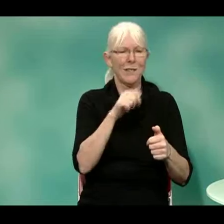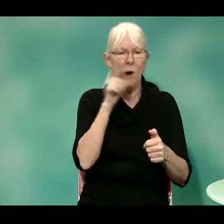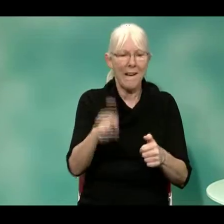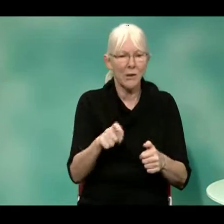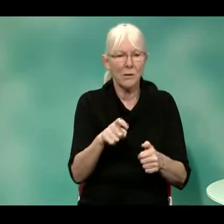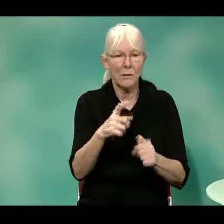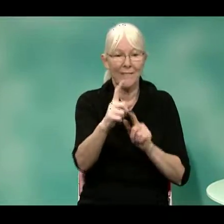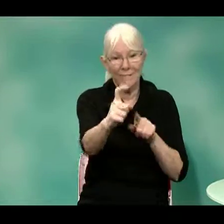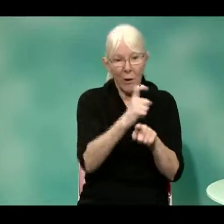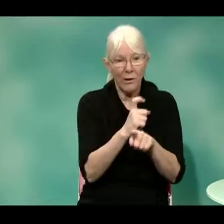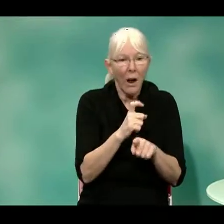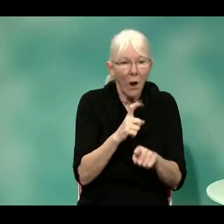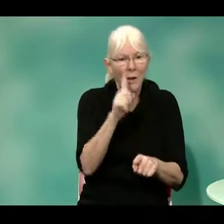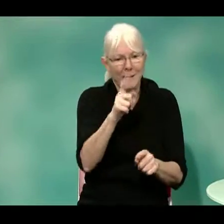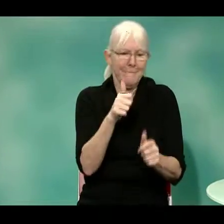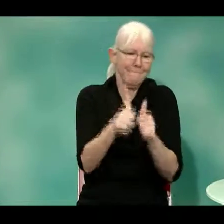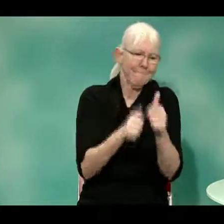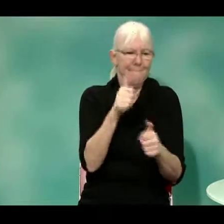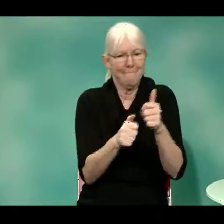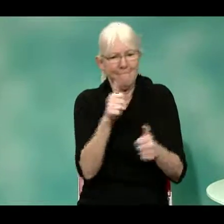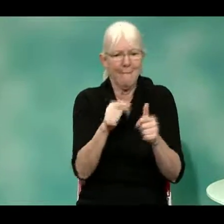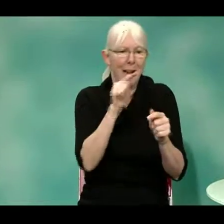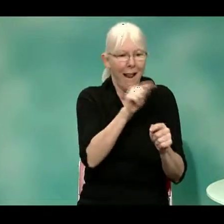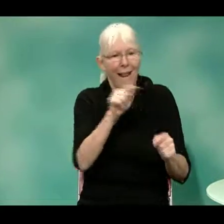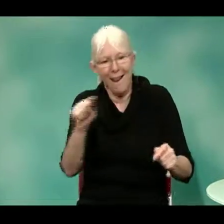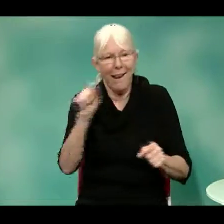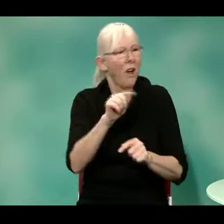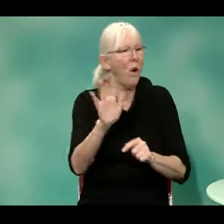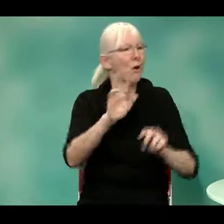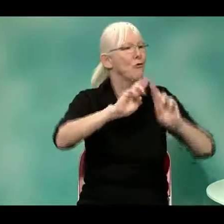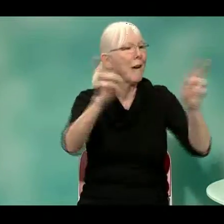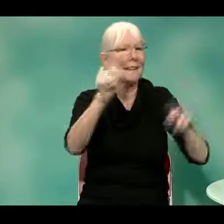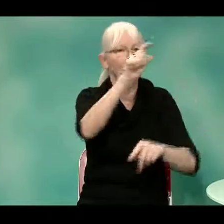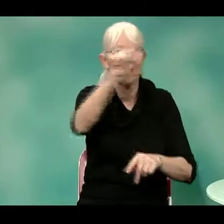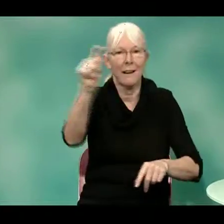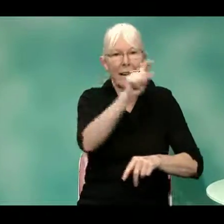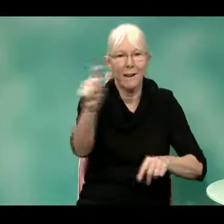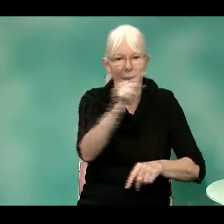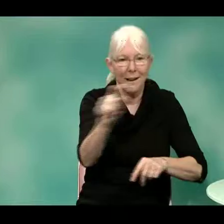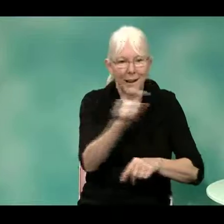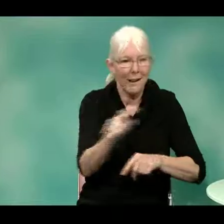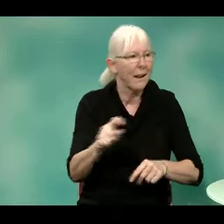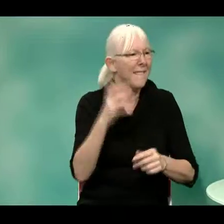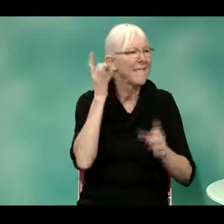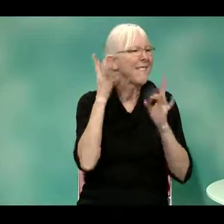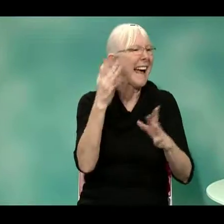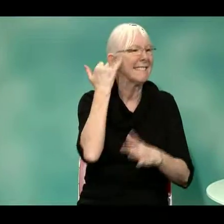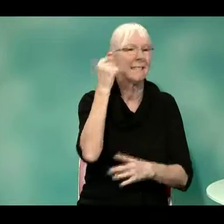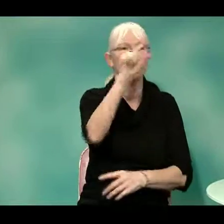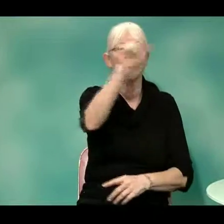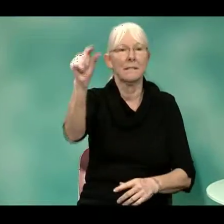you know, the, the system itself